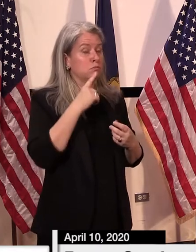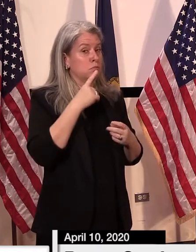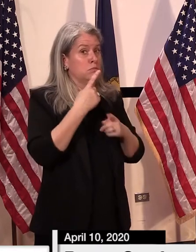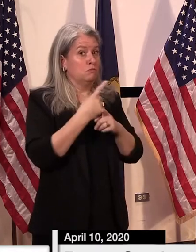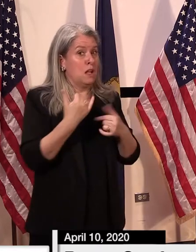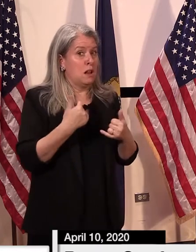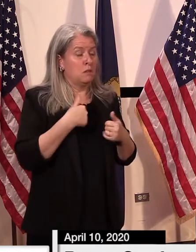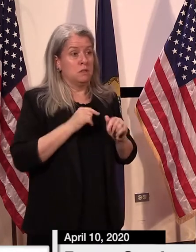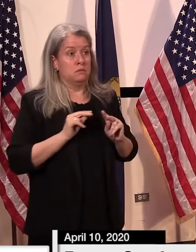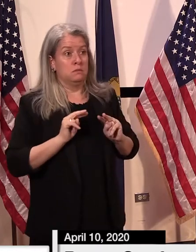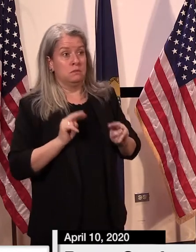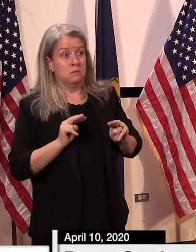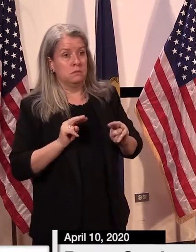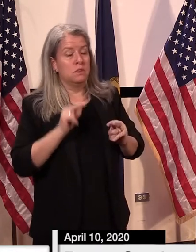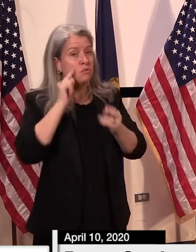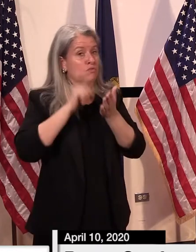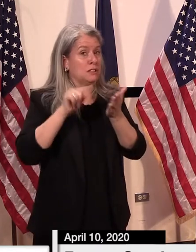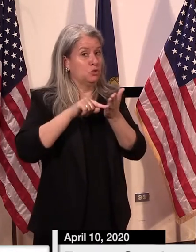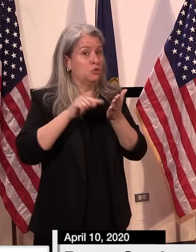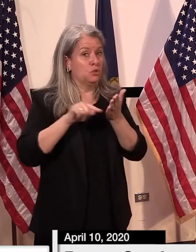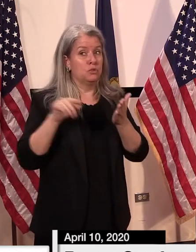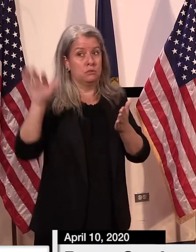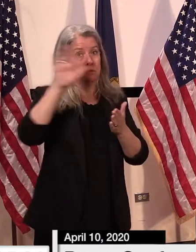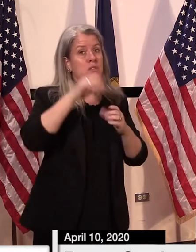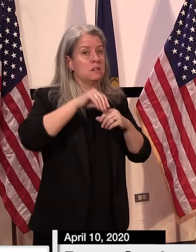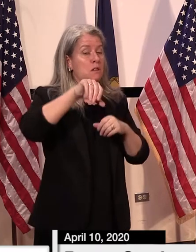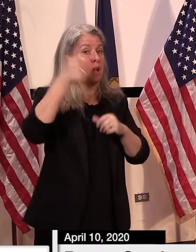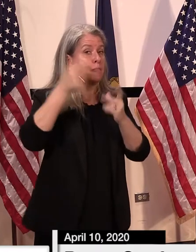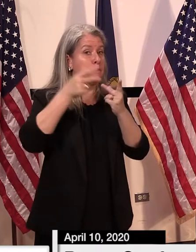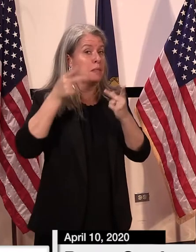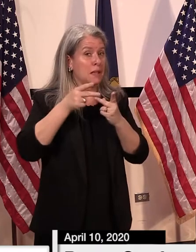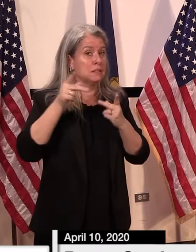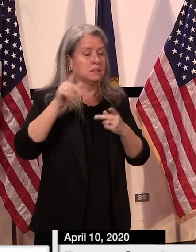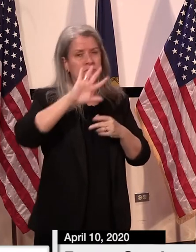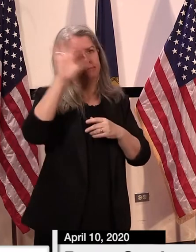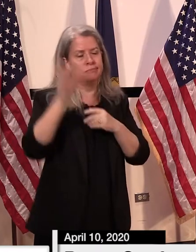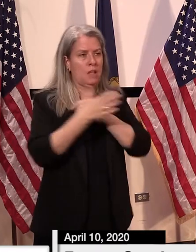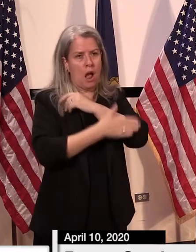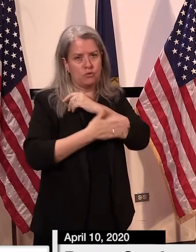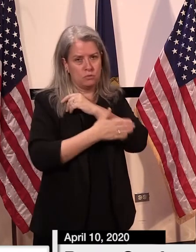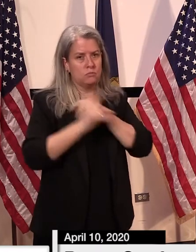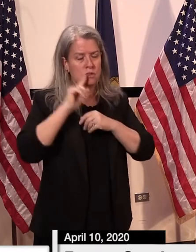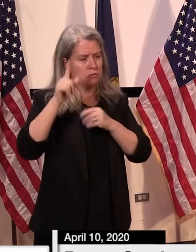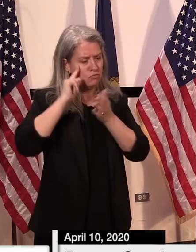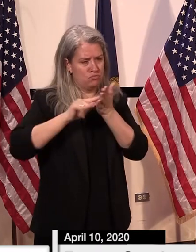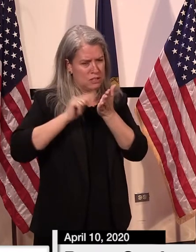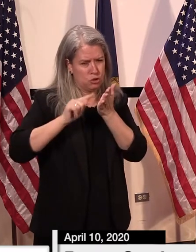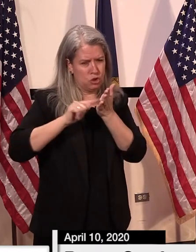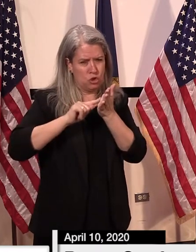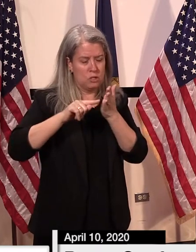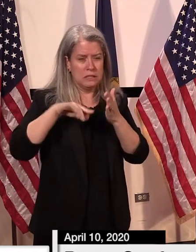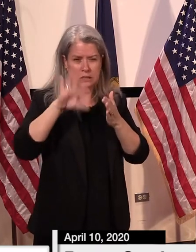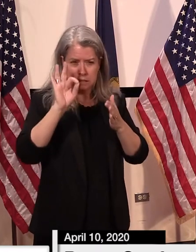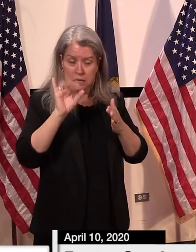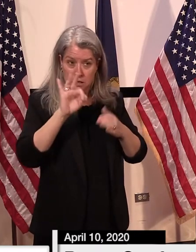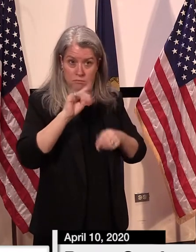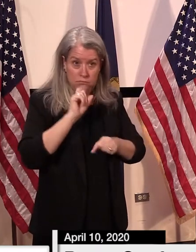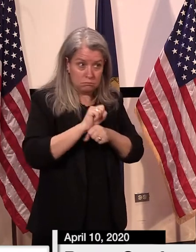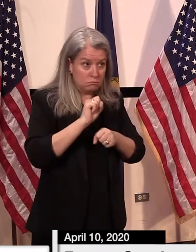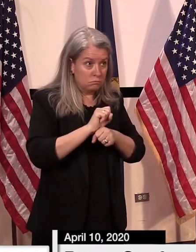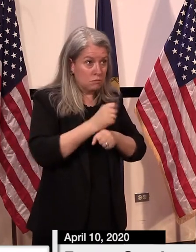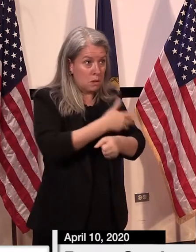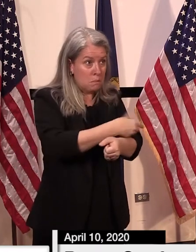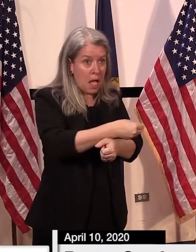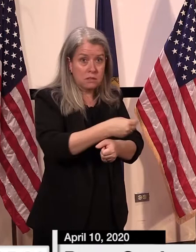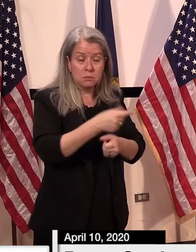the results of studies that are being done nationwide on plasma as a